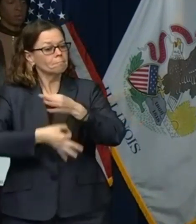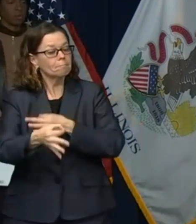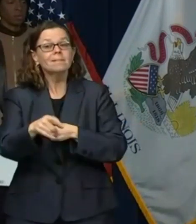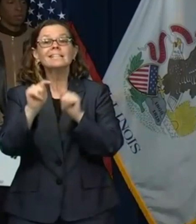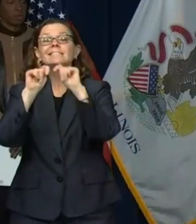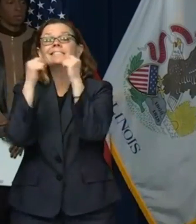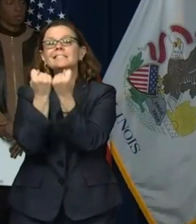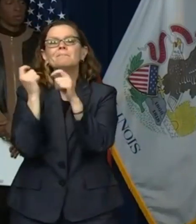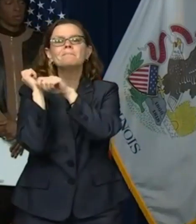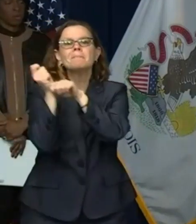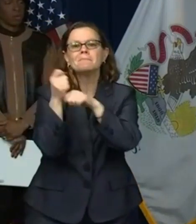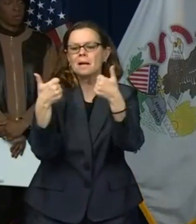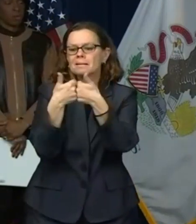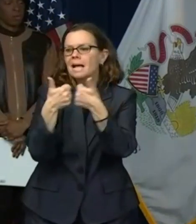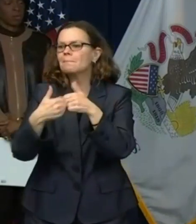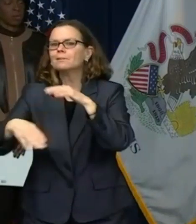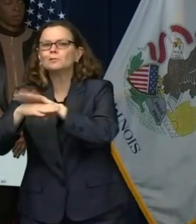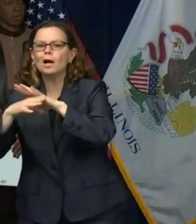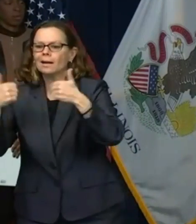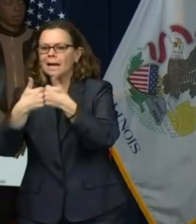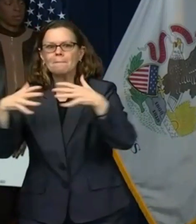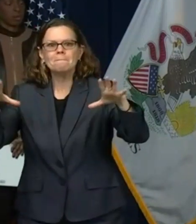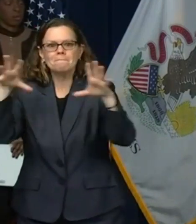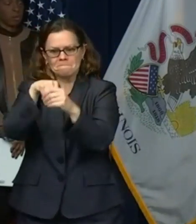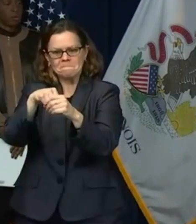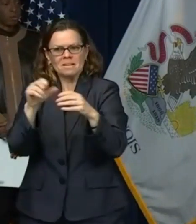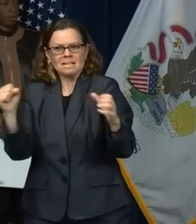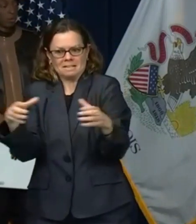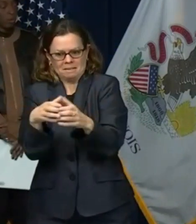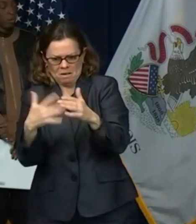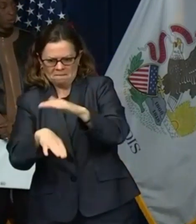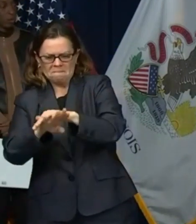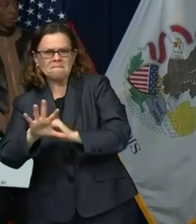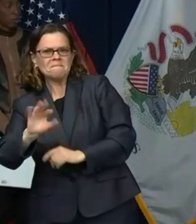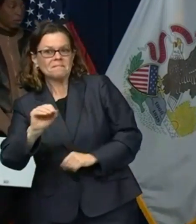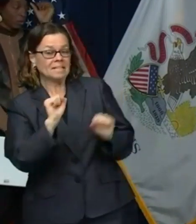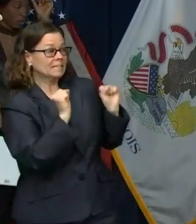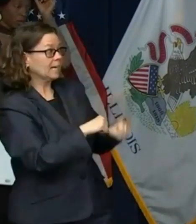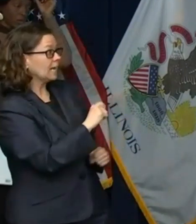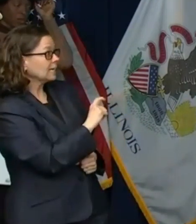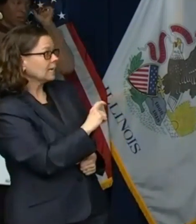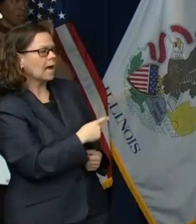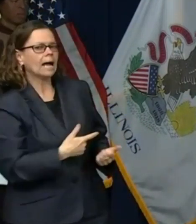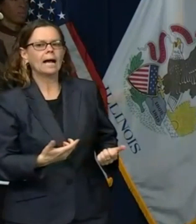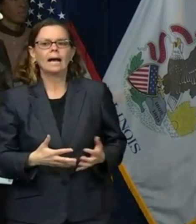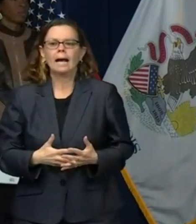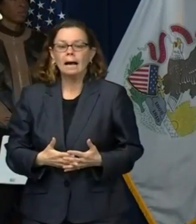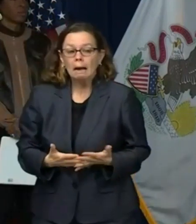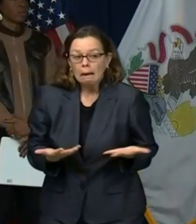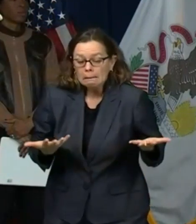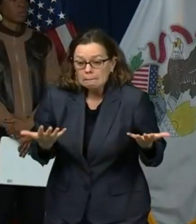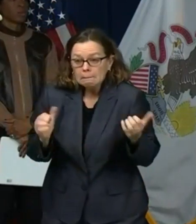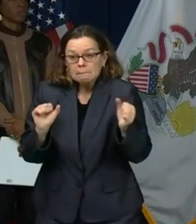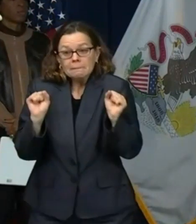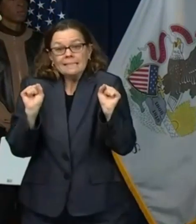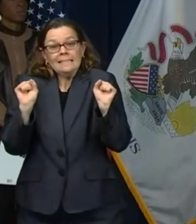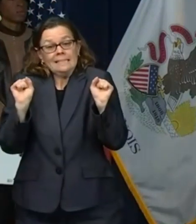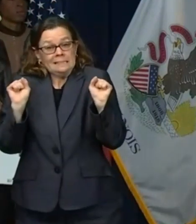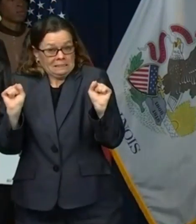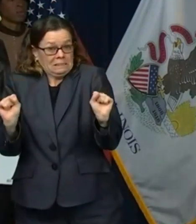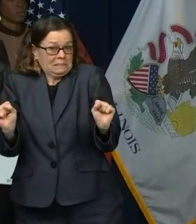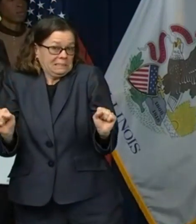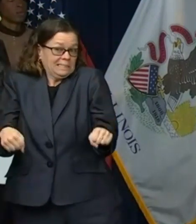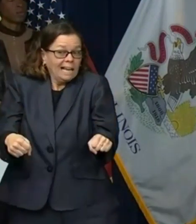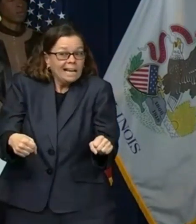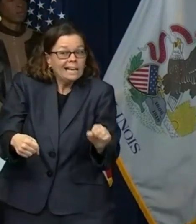I suppose so. I mean, I think so. But I also don't know what the social distancing will do